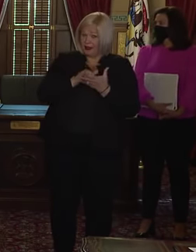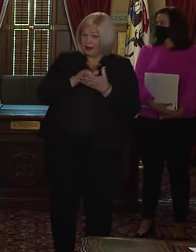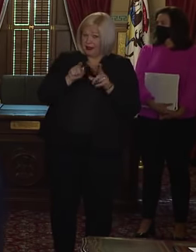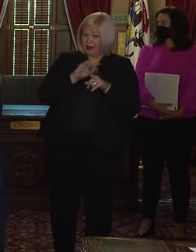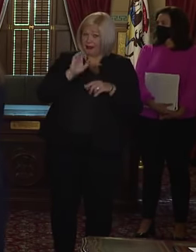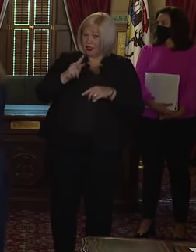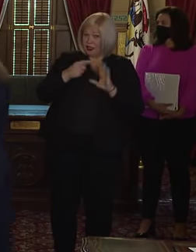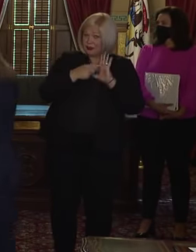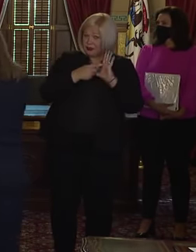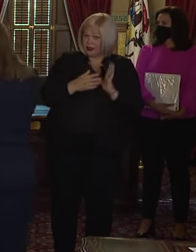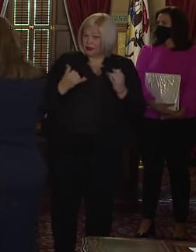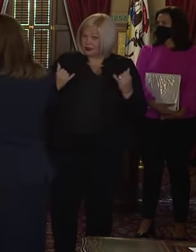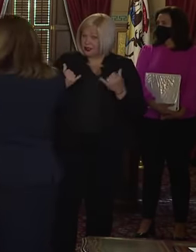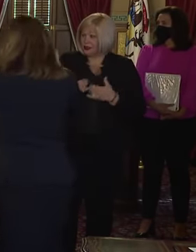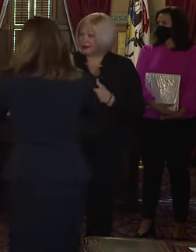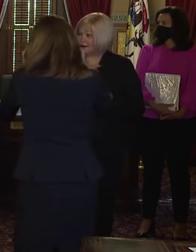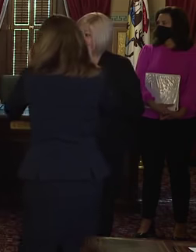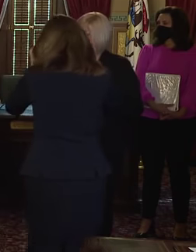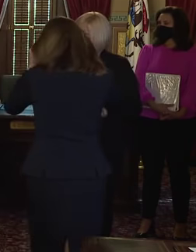clerk representative today.